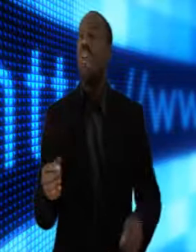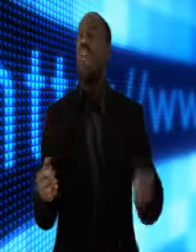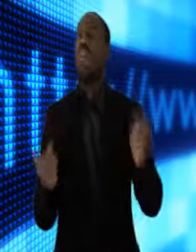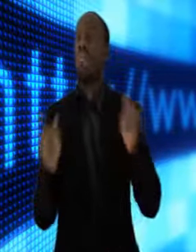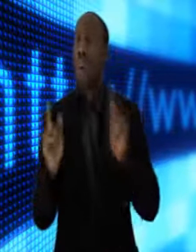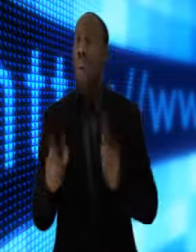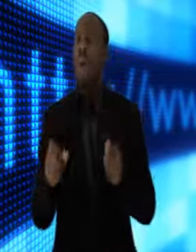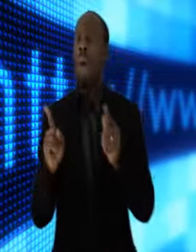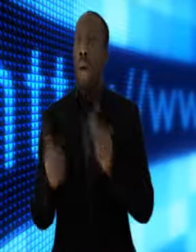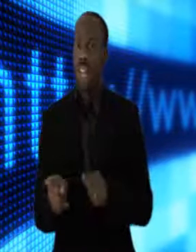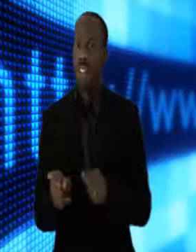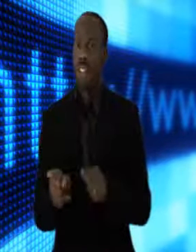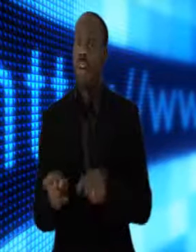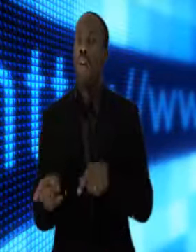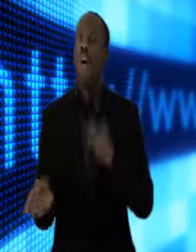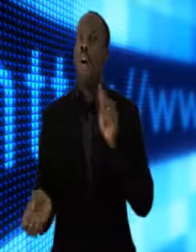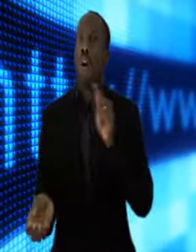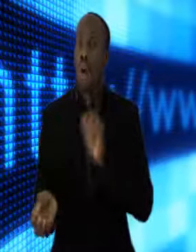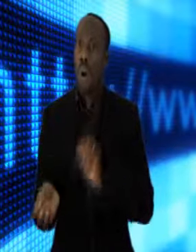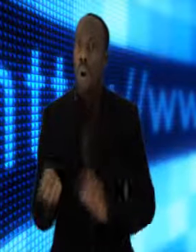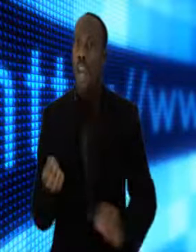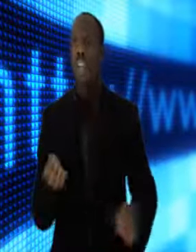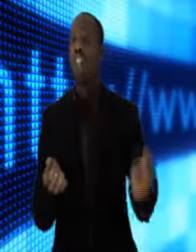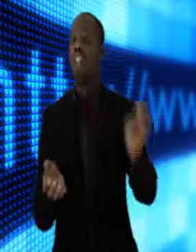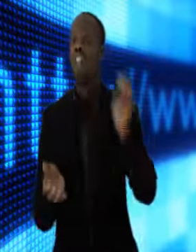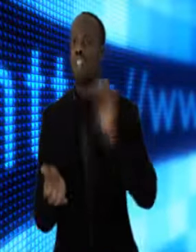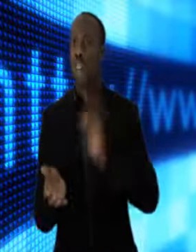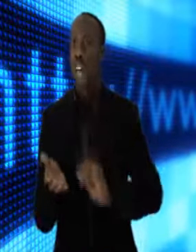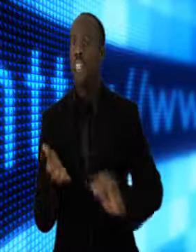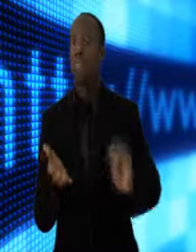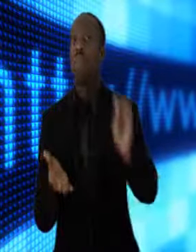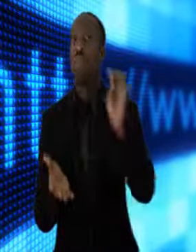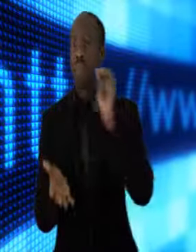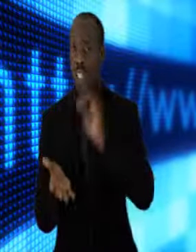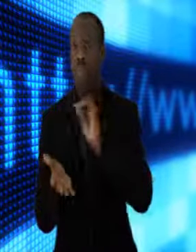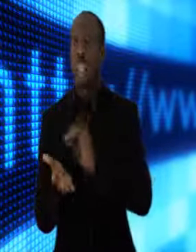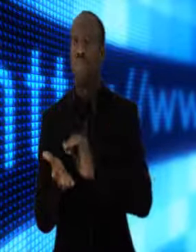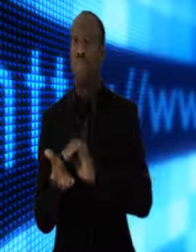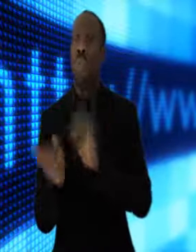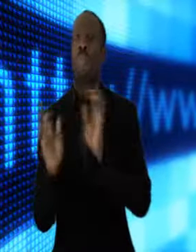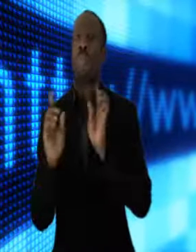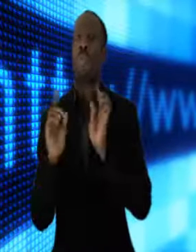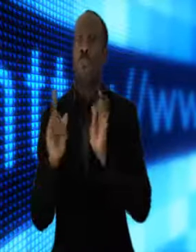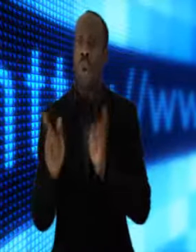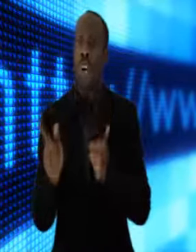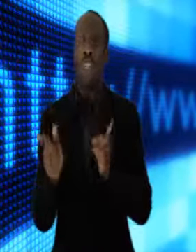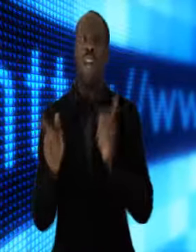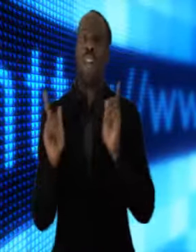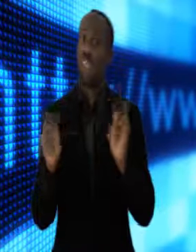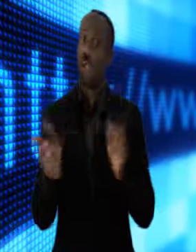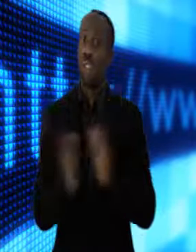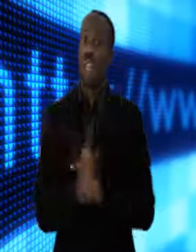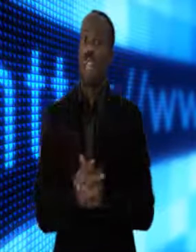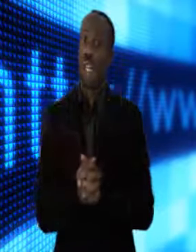Small minds always try to impress people with words they don't understand.